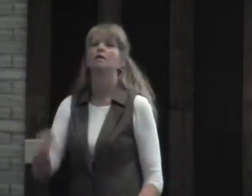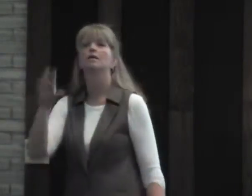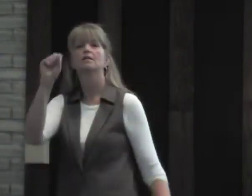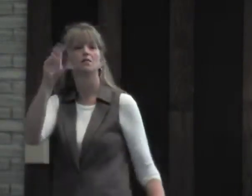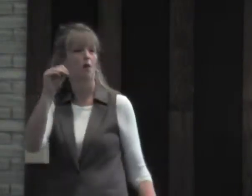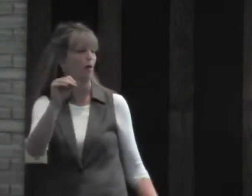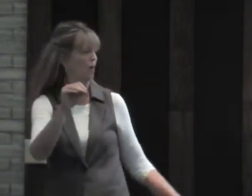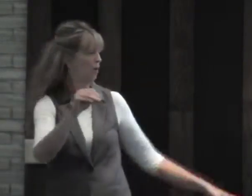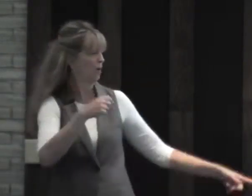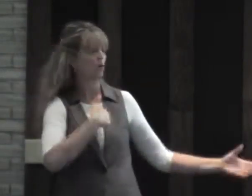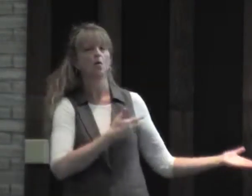better.